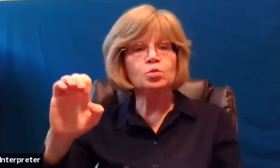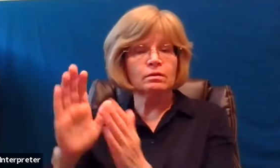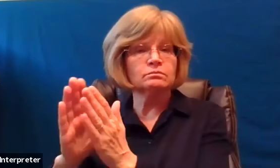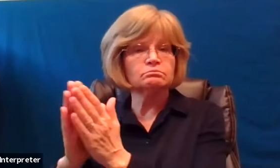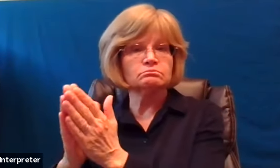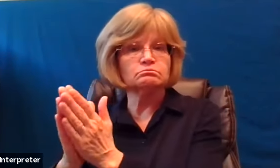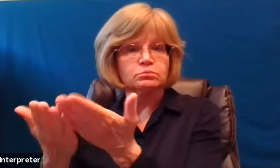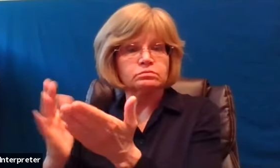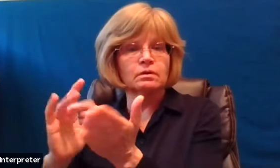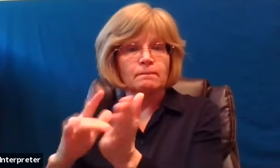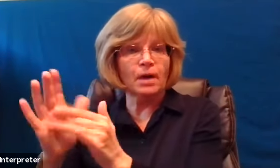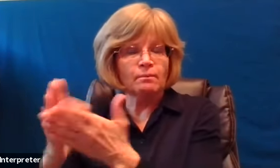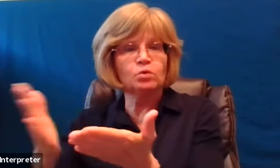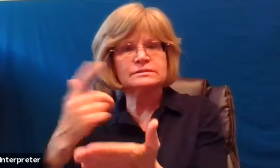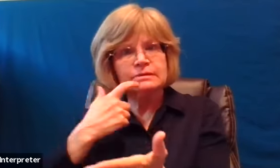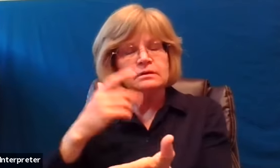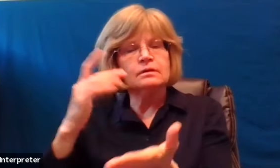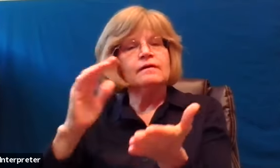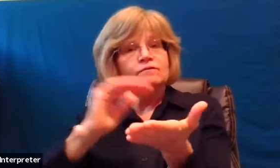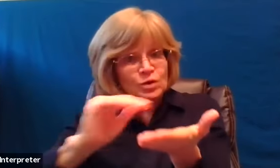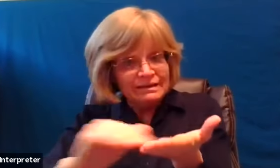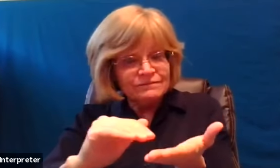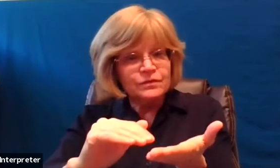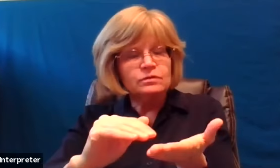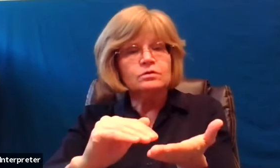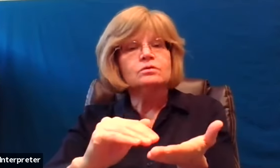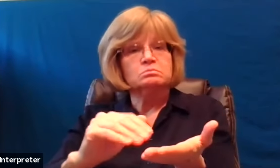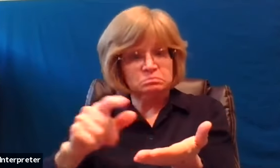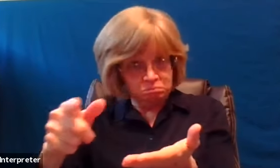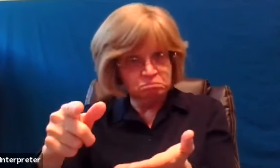you will be forgiven for with the measure you use it it will be measured to you